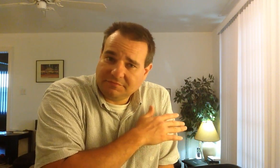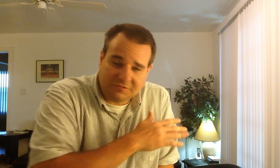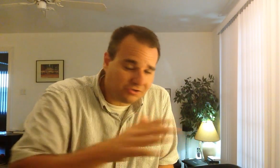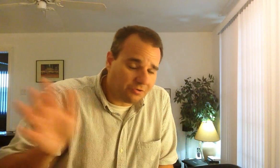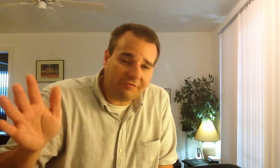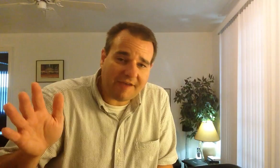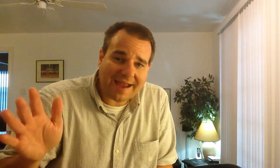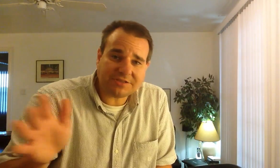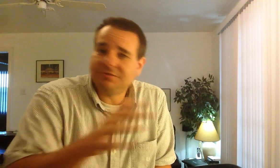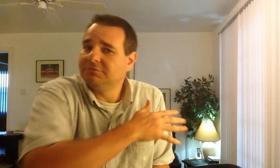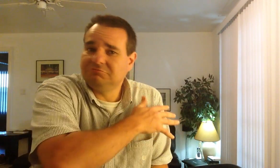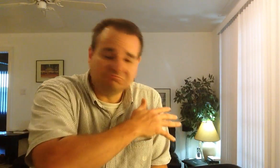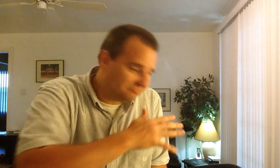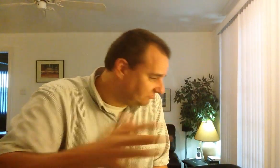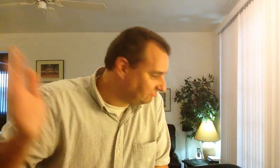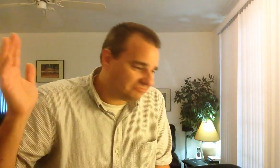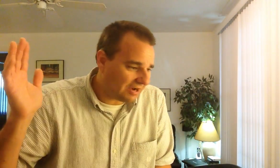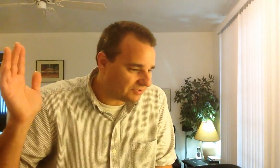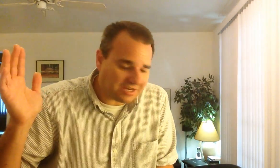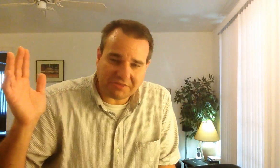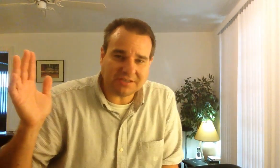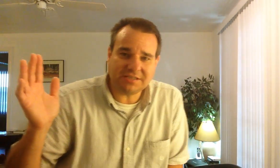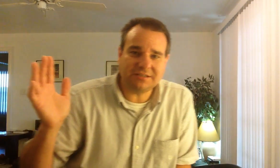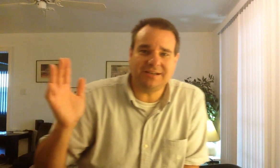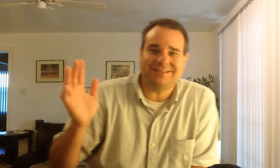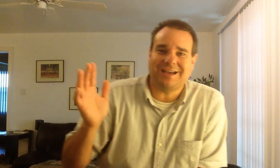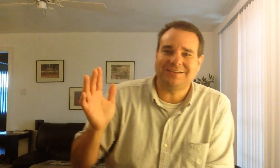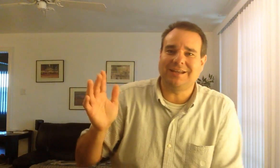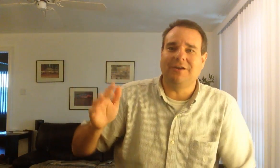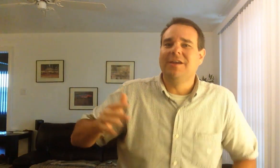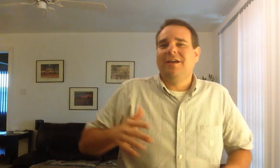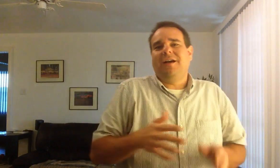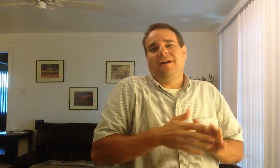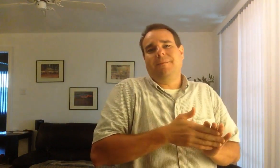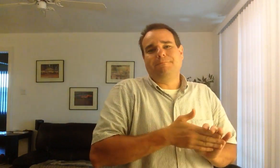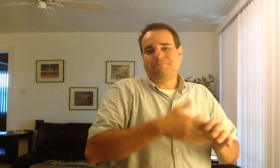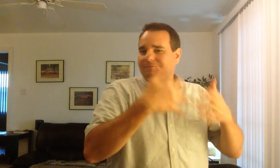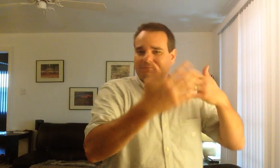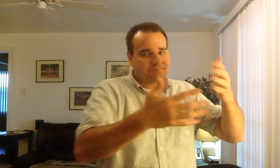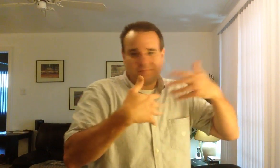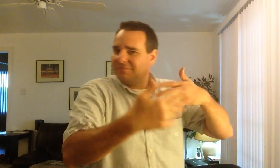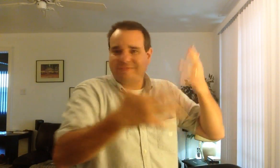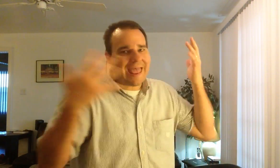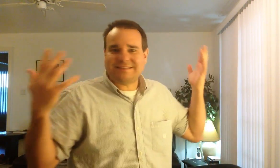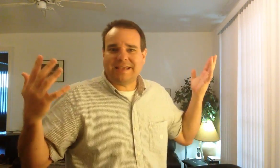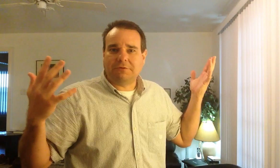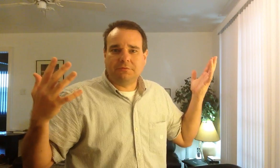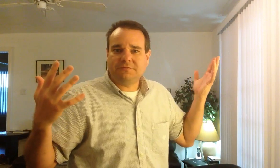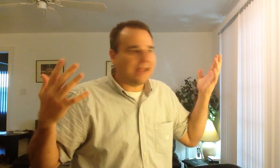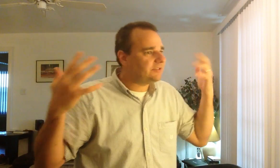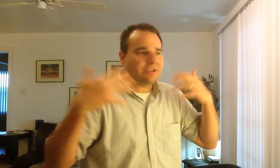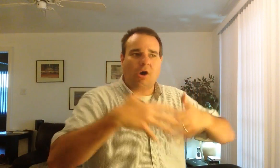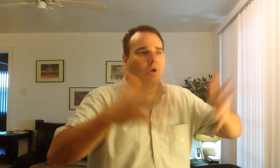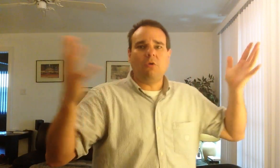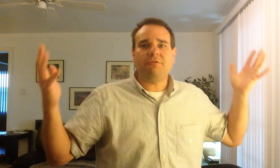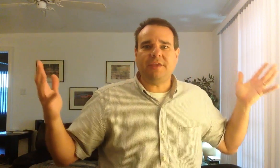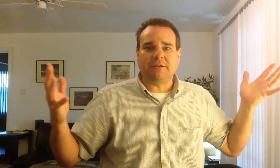True fact. There's nothing to discuss there. That's it. That's the whole thing.